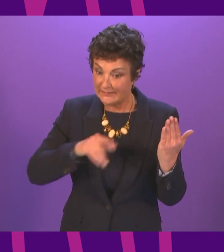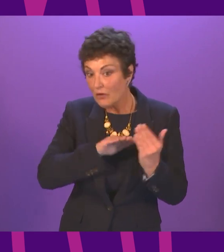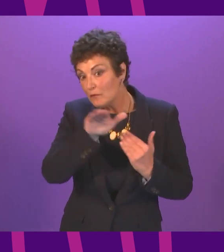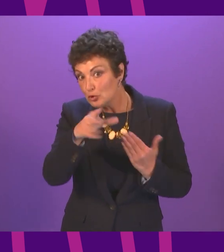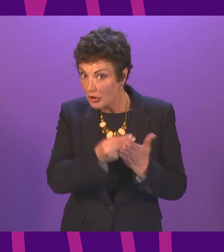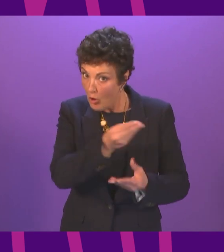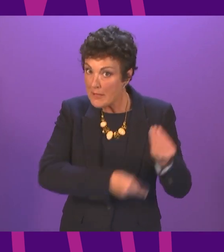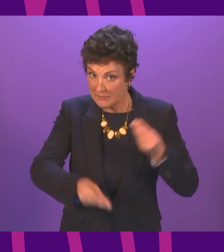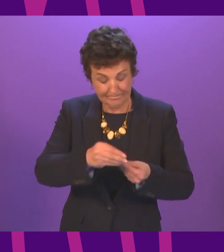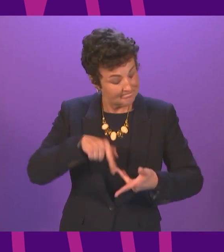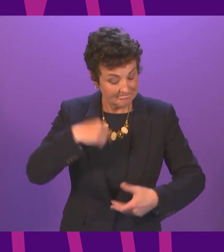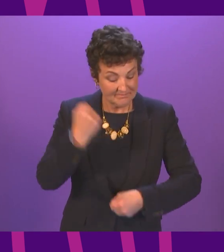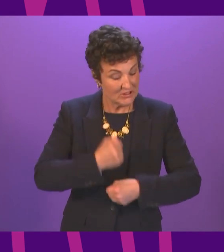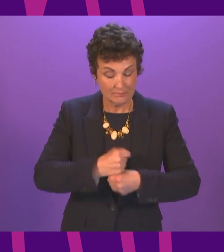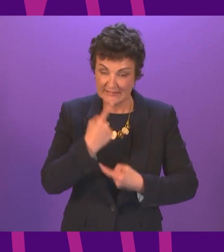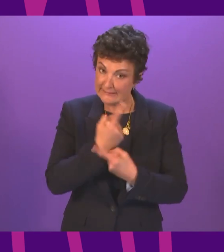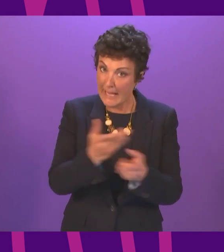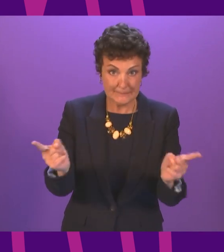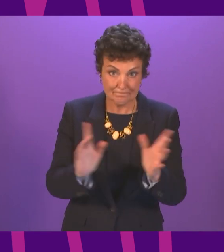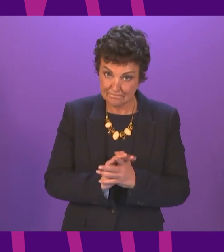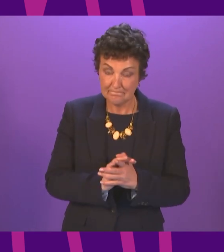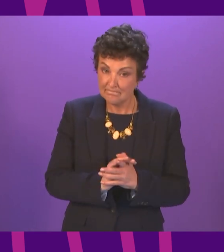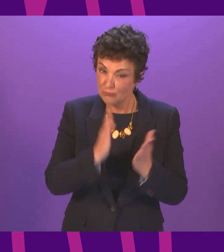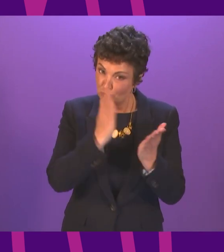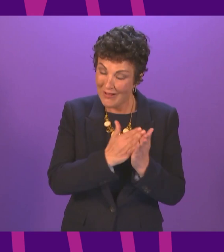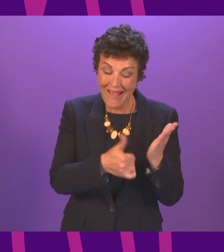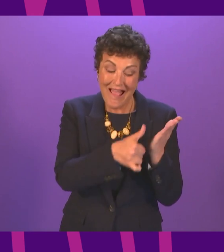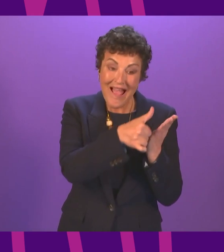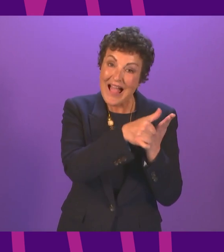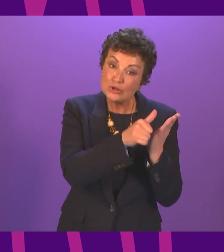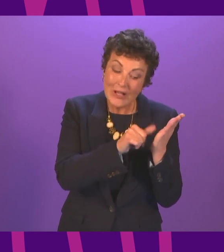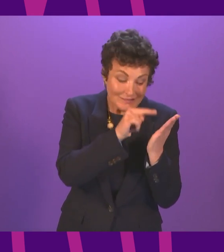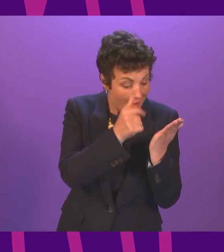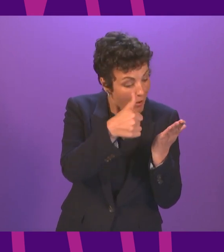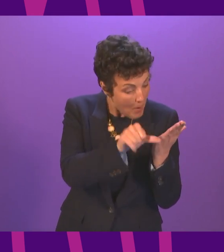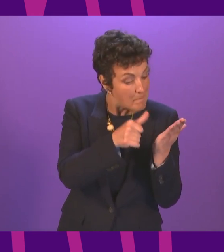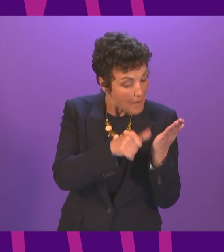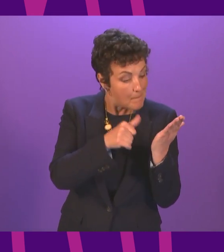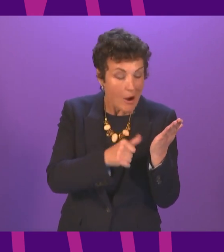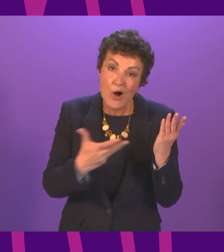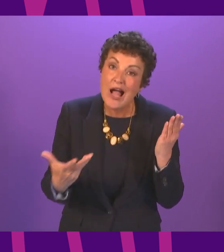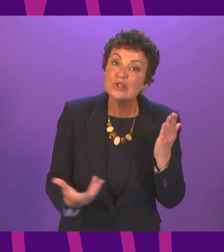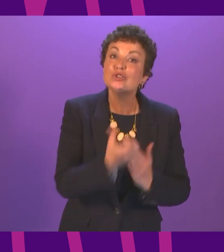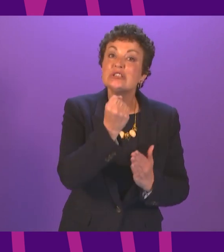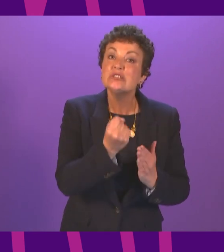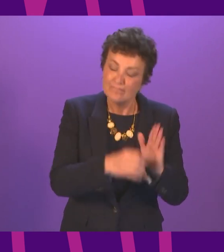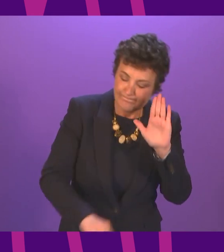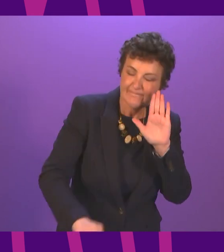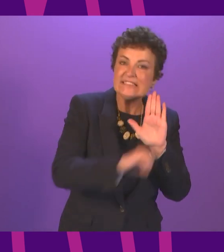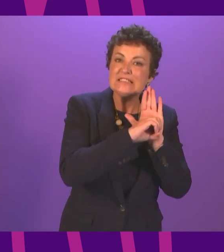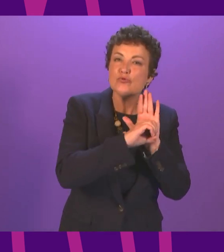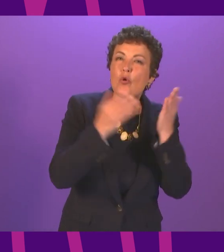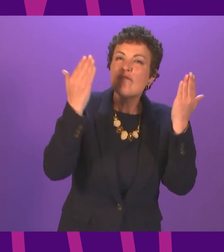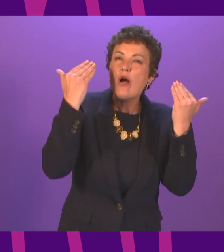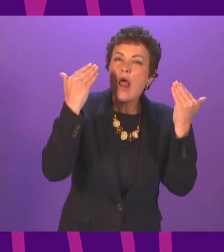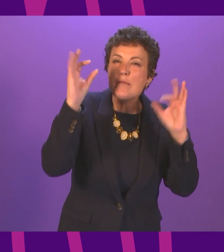signalling very clearly the agenda of achieving net zero. We have to configure our education system to